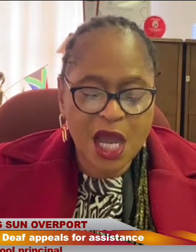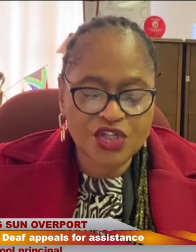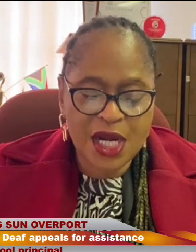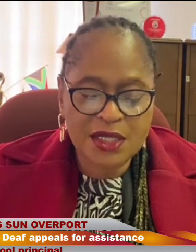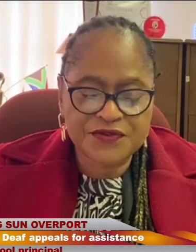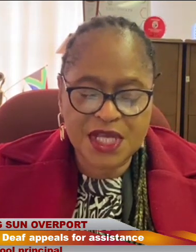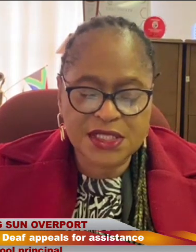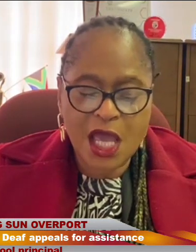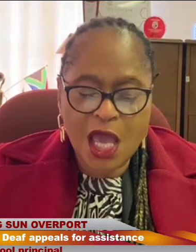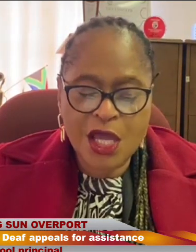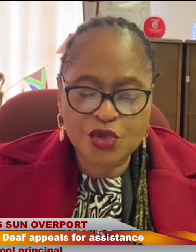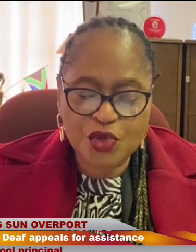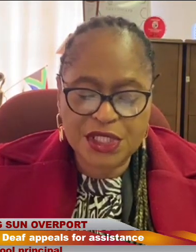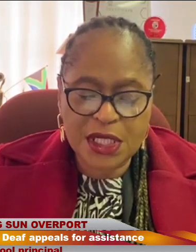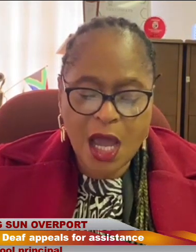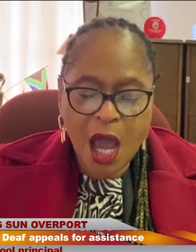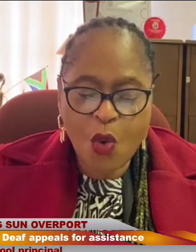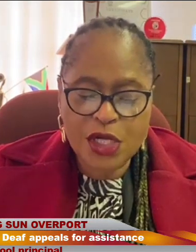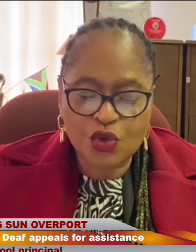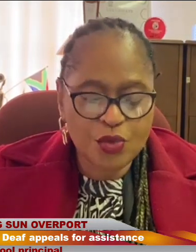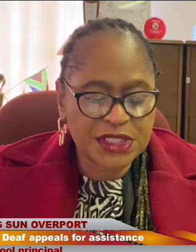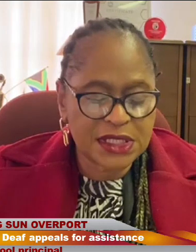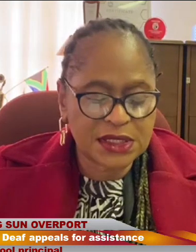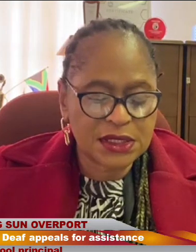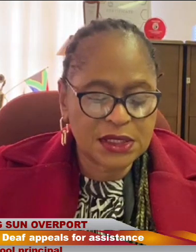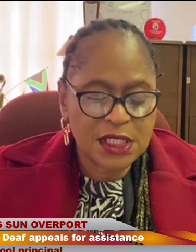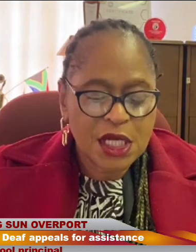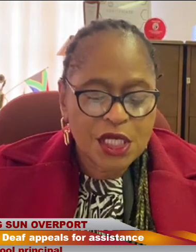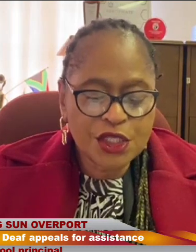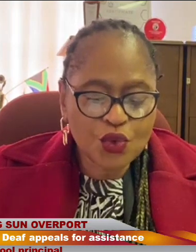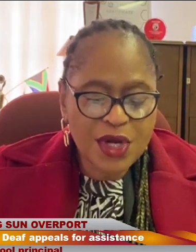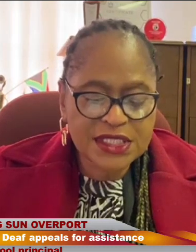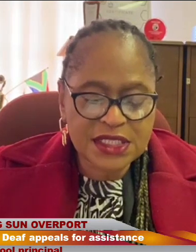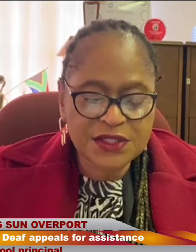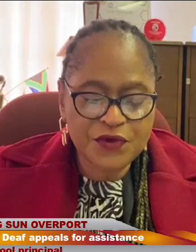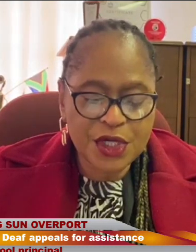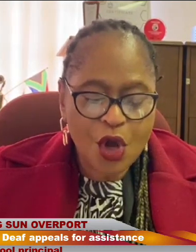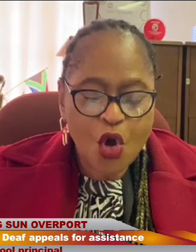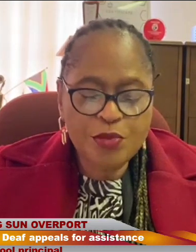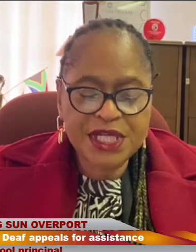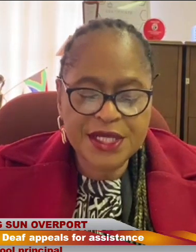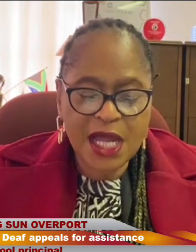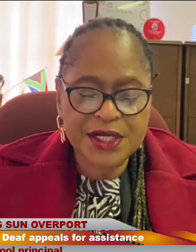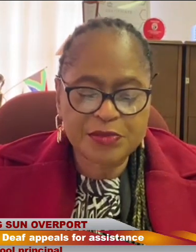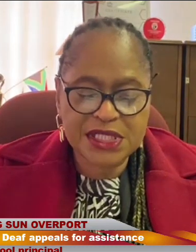cultural spheres and sporting are well documented. The school has successfully obtained a 100%